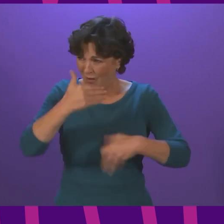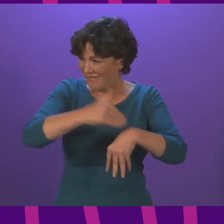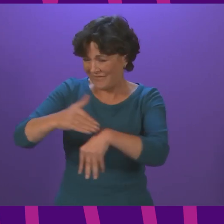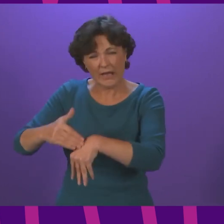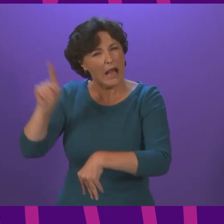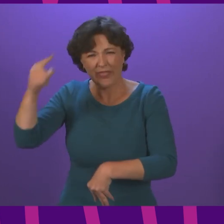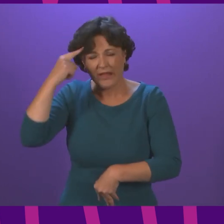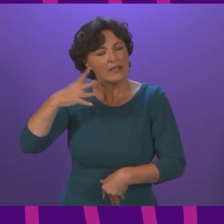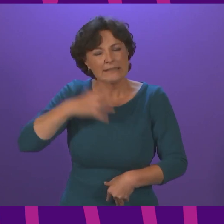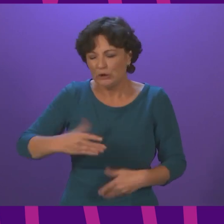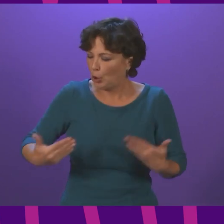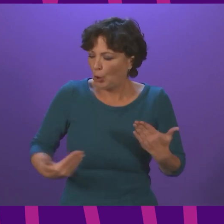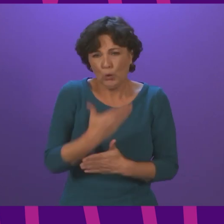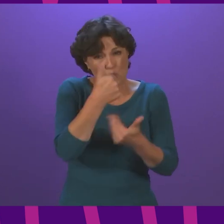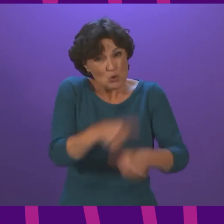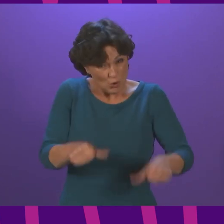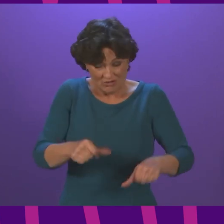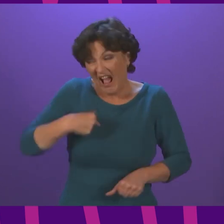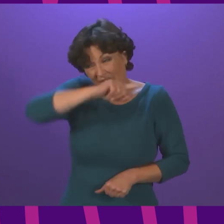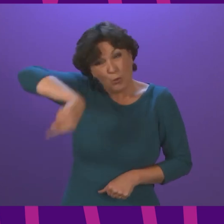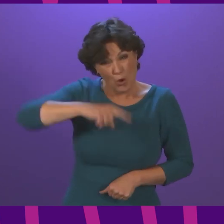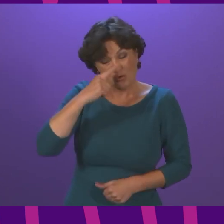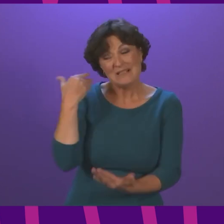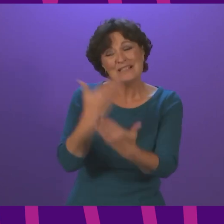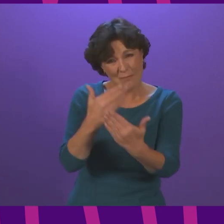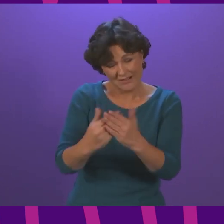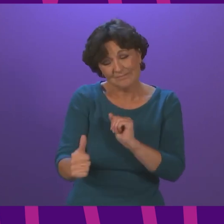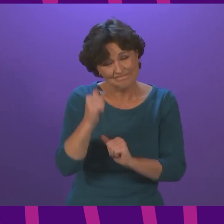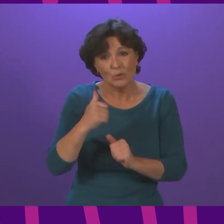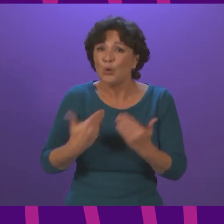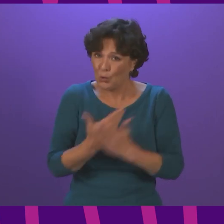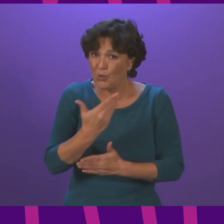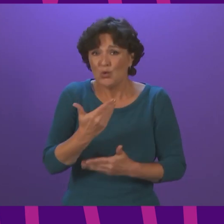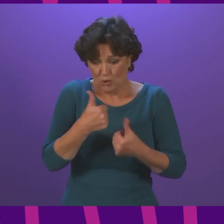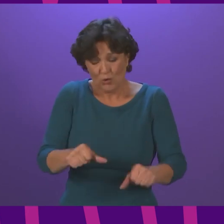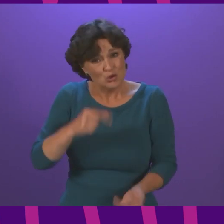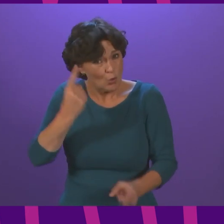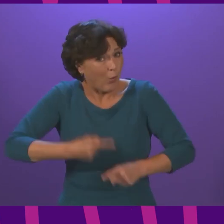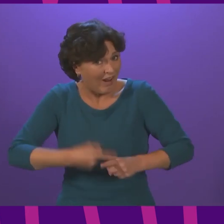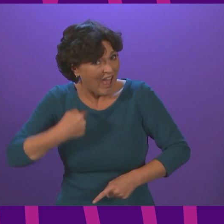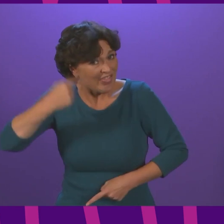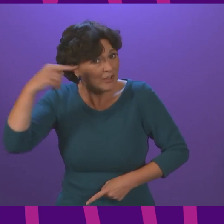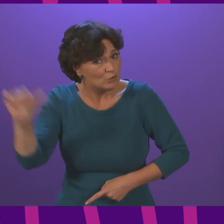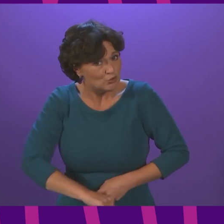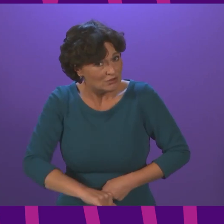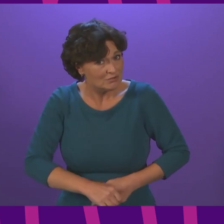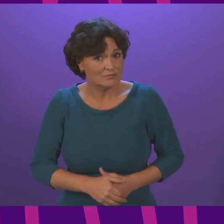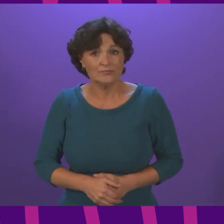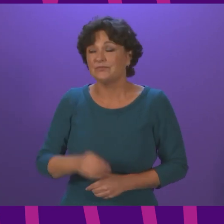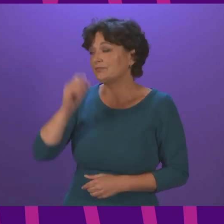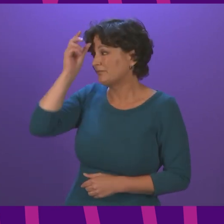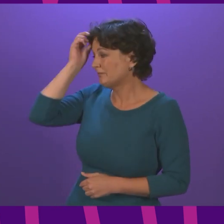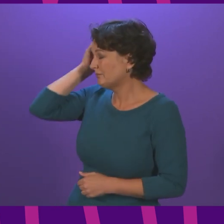with solutions and I think all of us should be demanding that they come up with solutions and come up with these solutions quickly Alexander Stewart to be followed by Willie